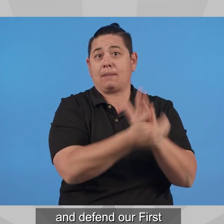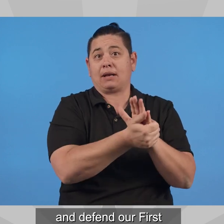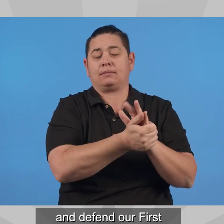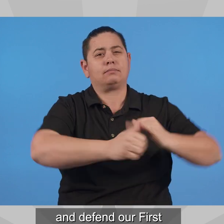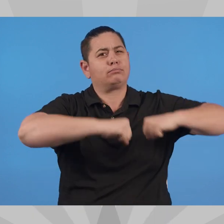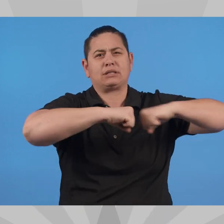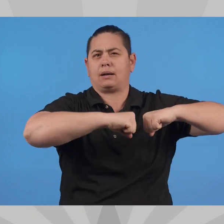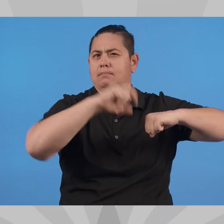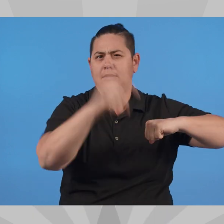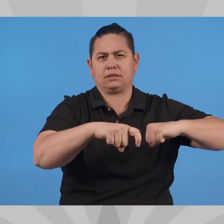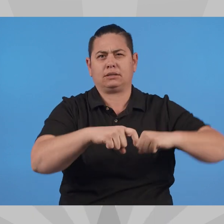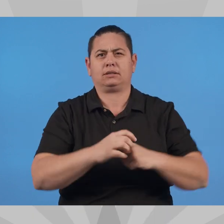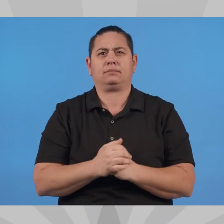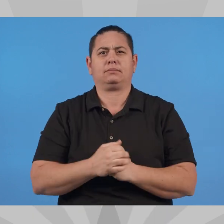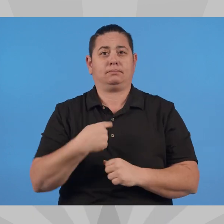Amendments.